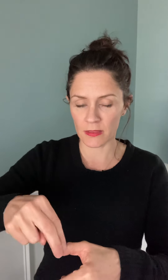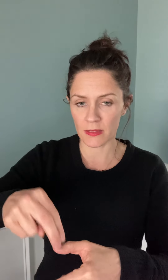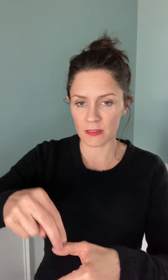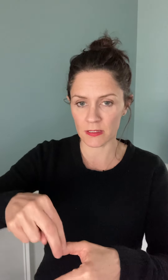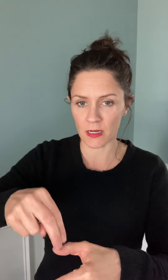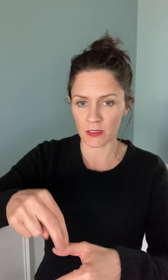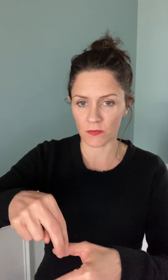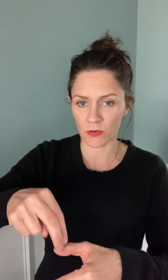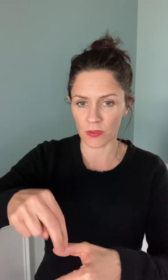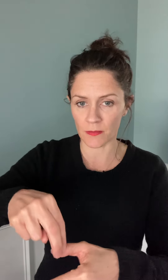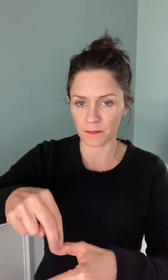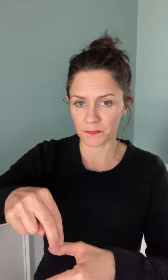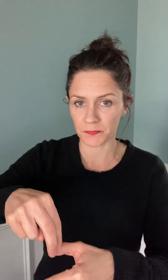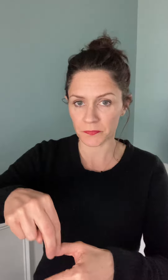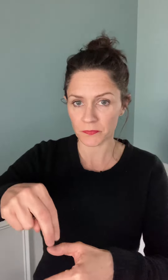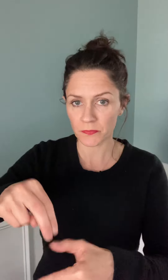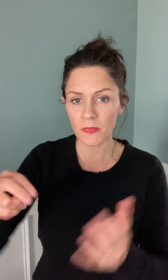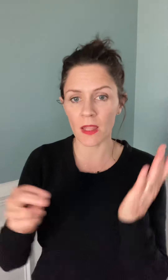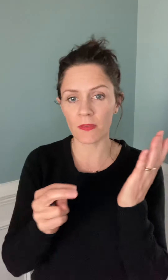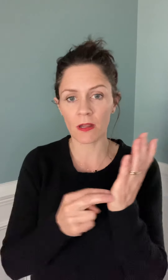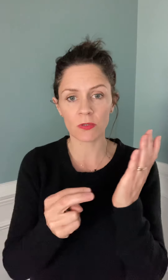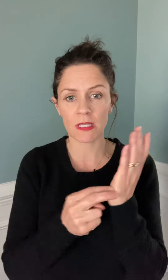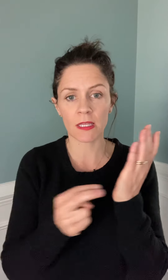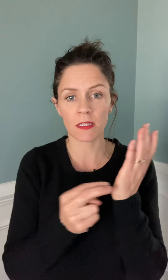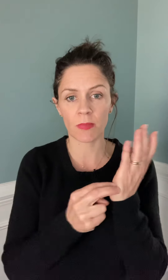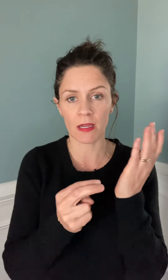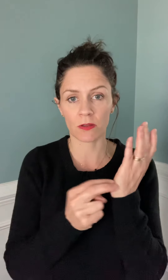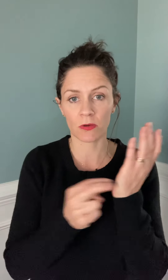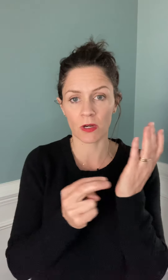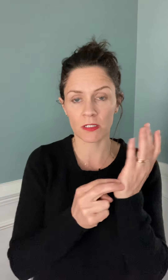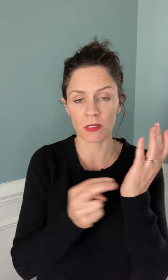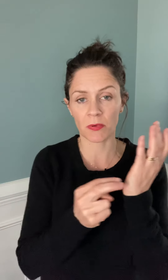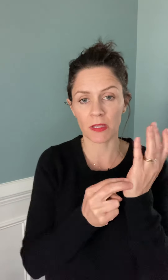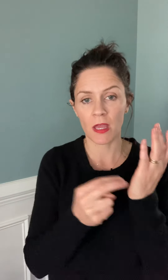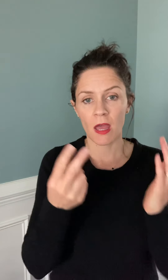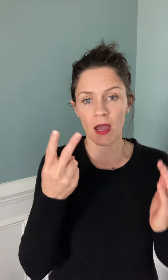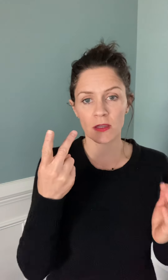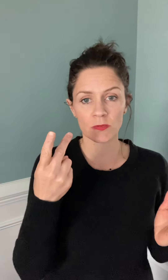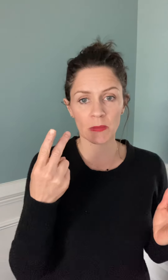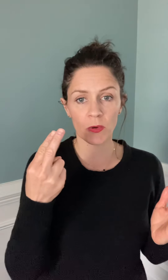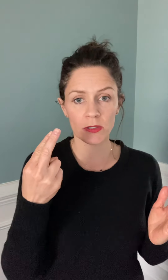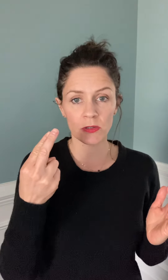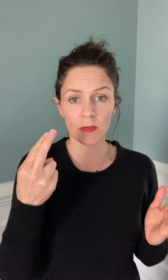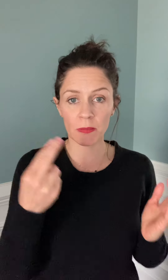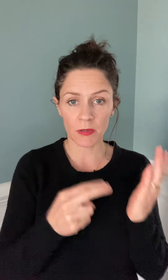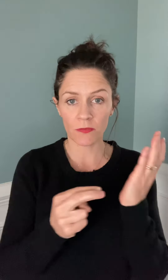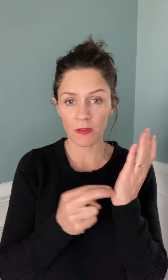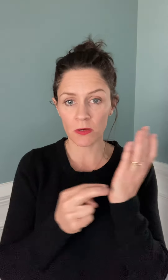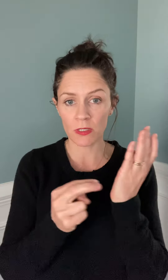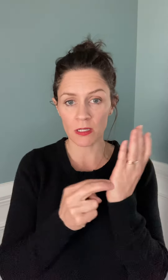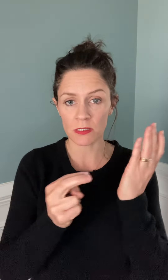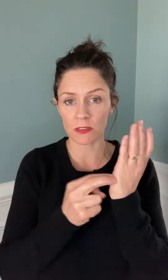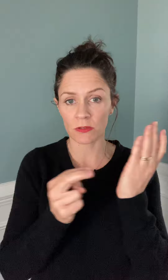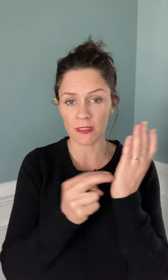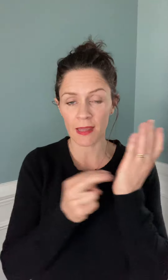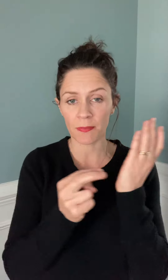this side of your thumb. And then I always end it back on the karate chop point. I use my pointer and my middle finger to actually do the tapping.